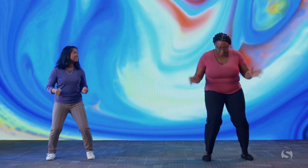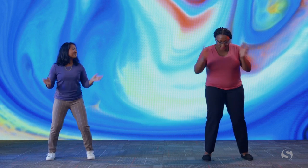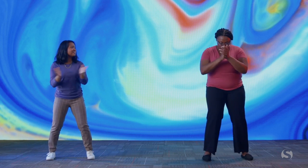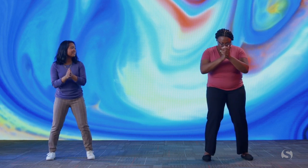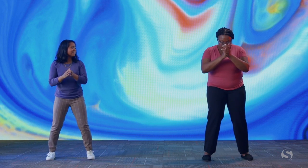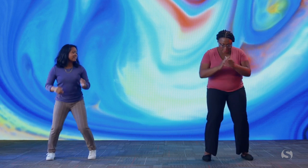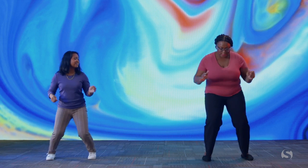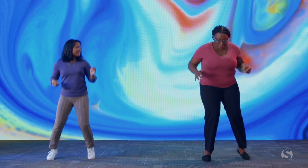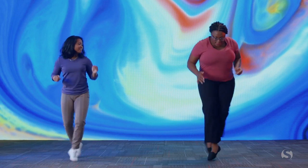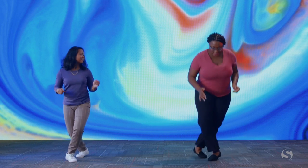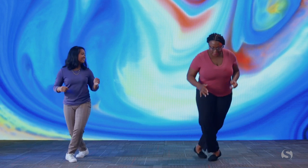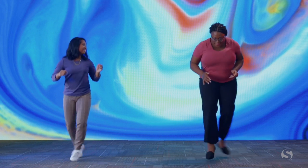Thank you. Thank you.